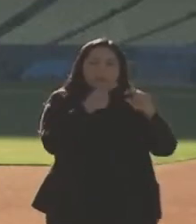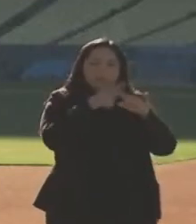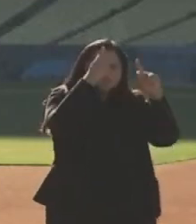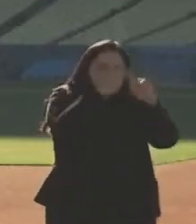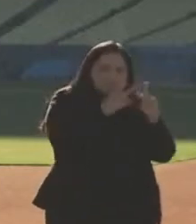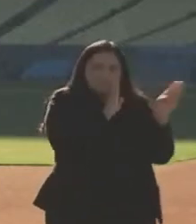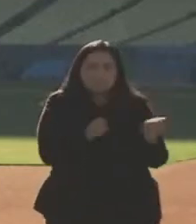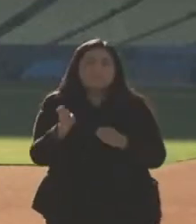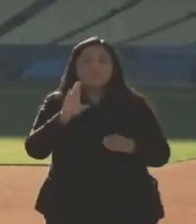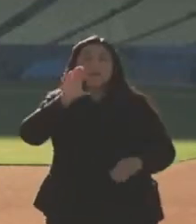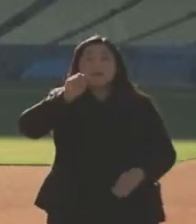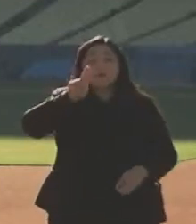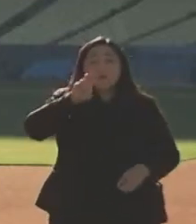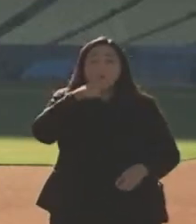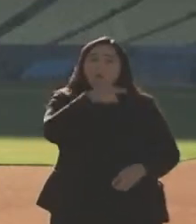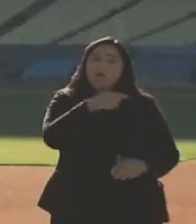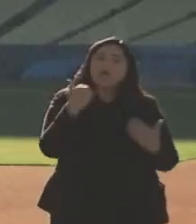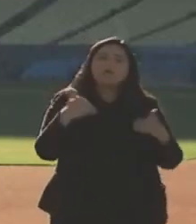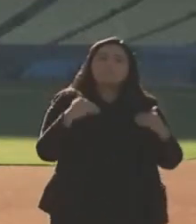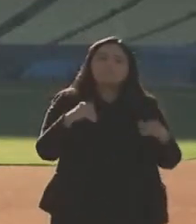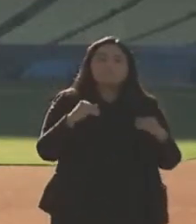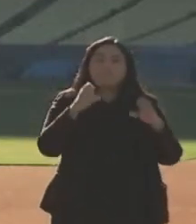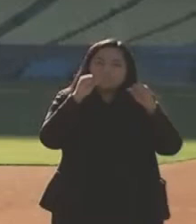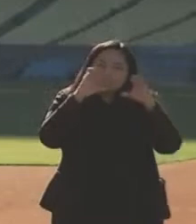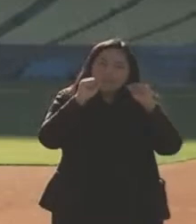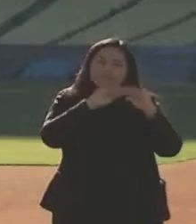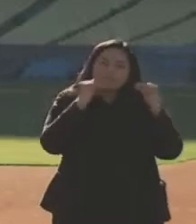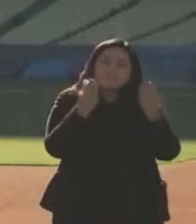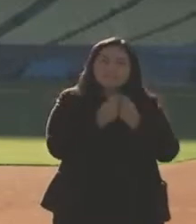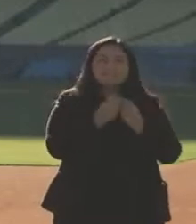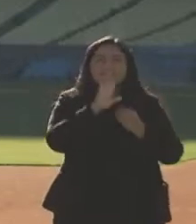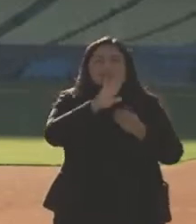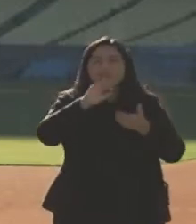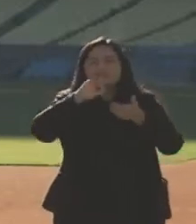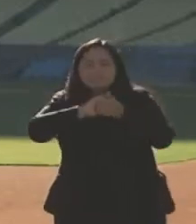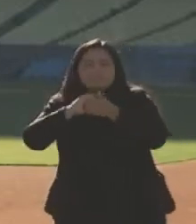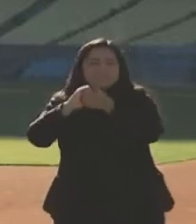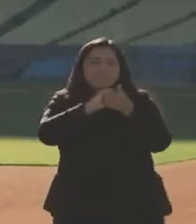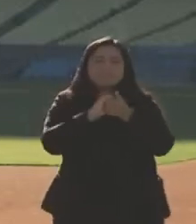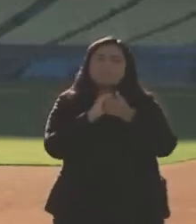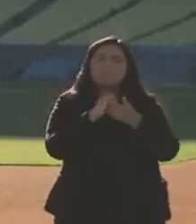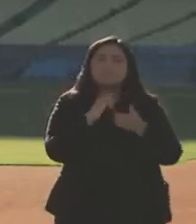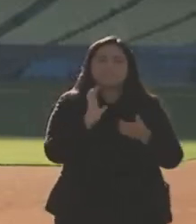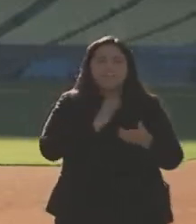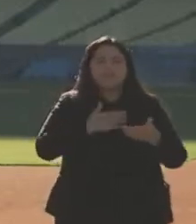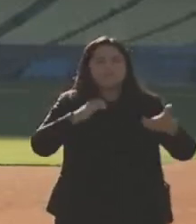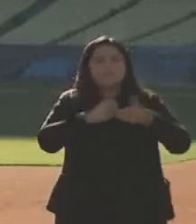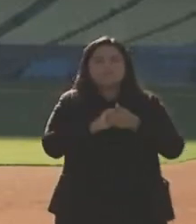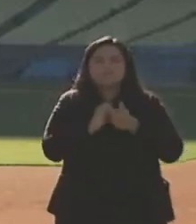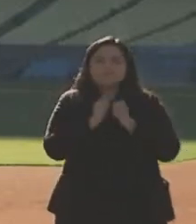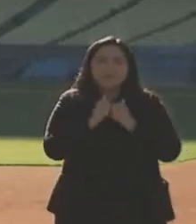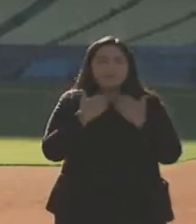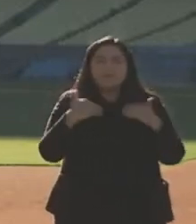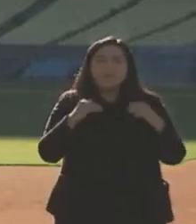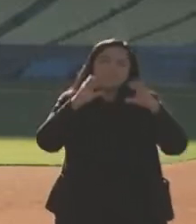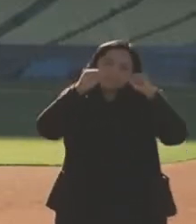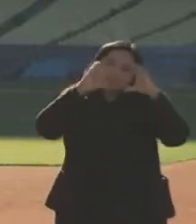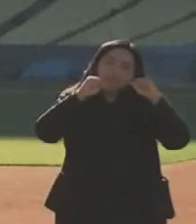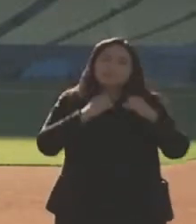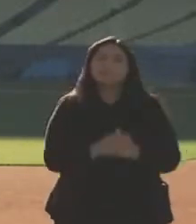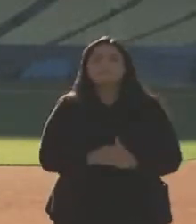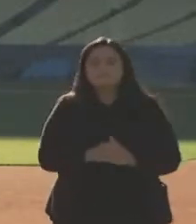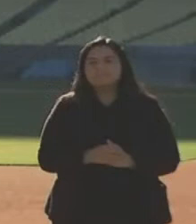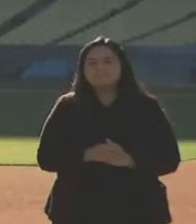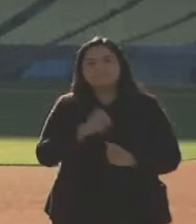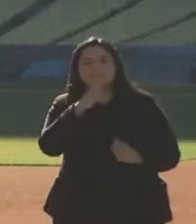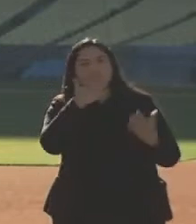exceptional organization, and the friendship and the working relationships they have together, I think, makes this a partnership unlike anything else in the country. All right,